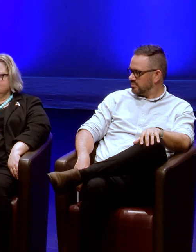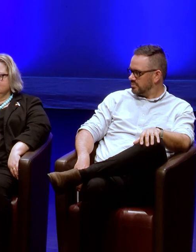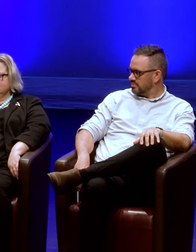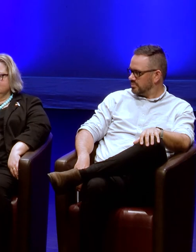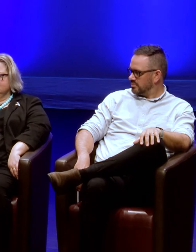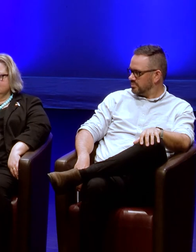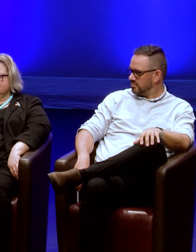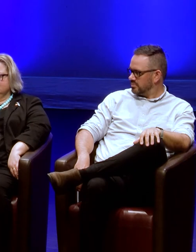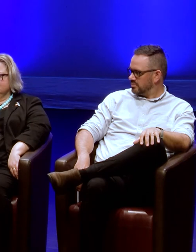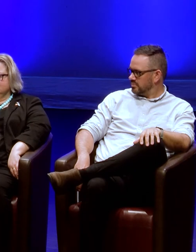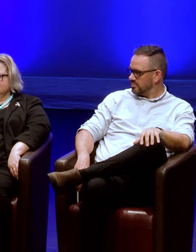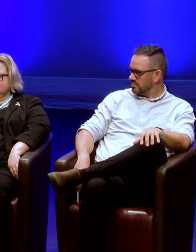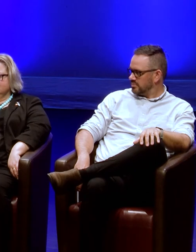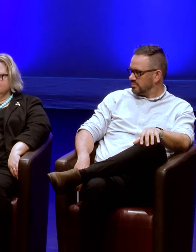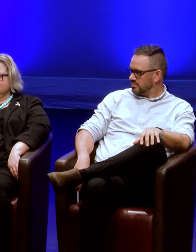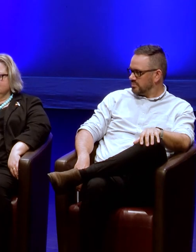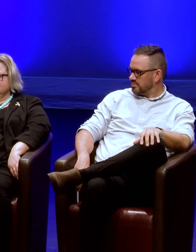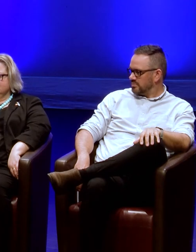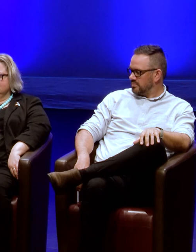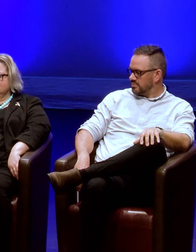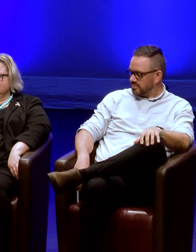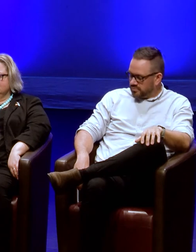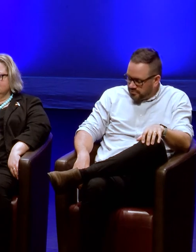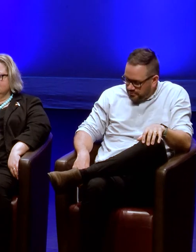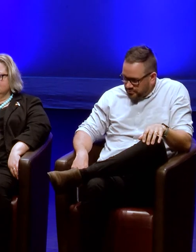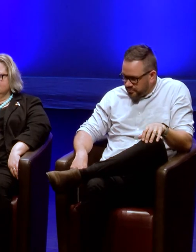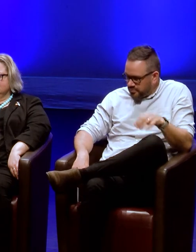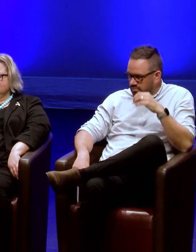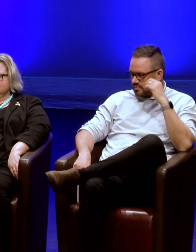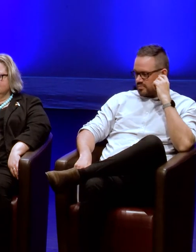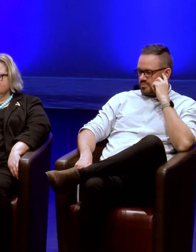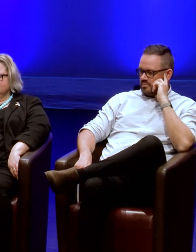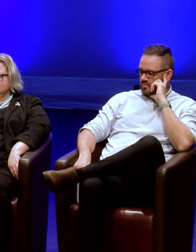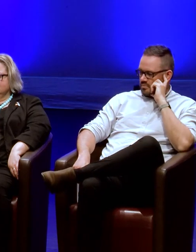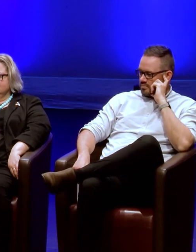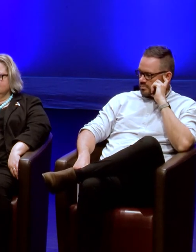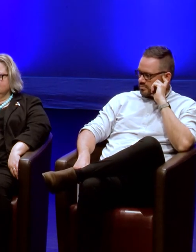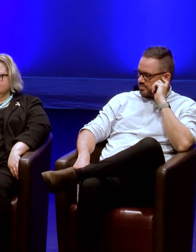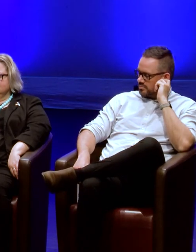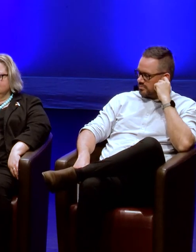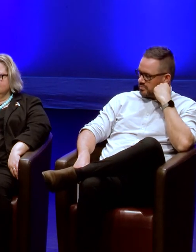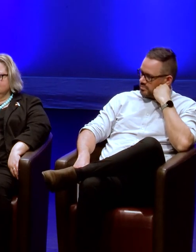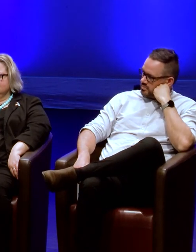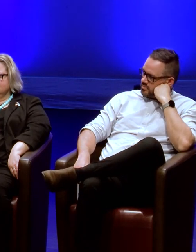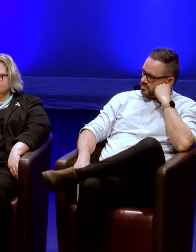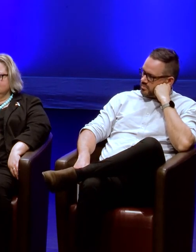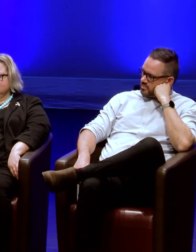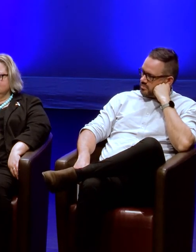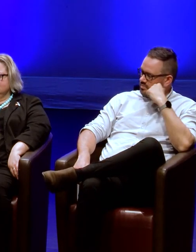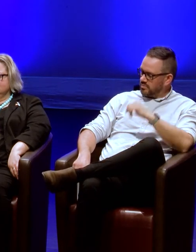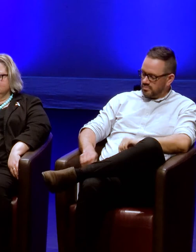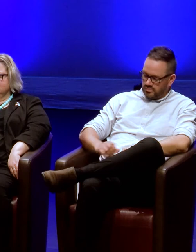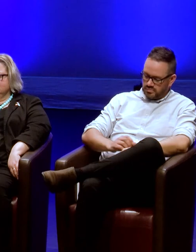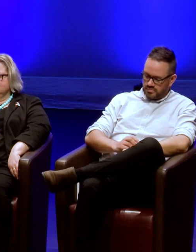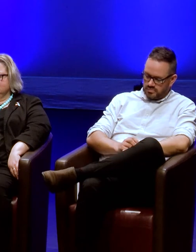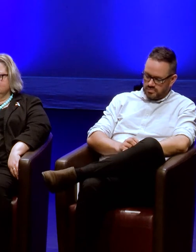um, yesterday, is that for a lot of Fijians in the outer islands, the phone is the only internet they